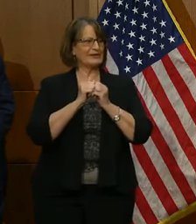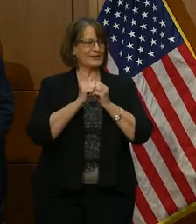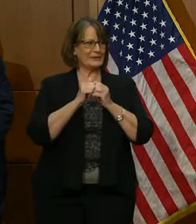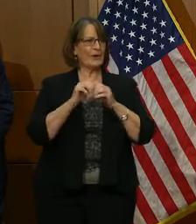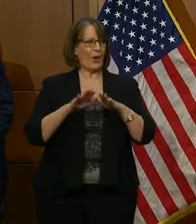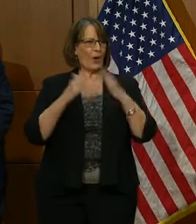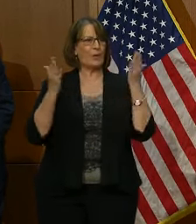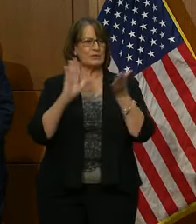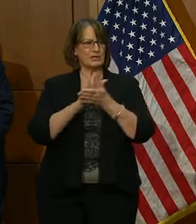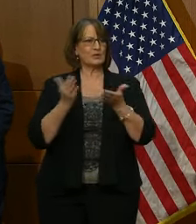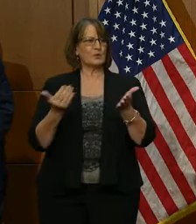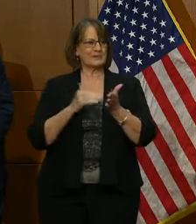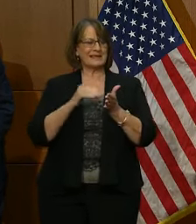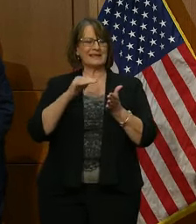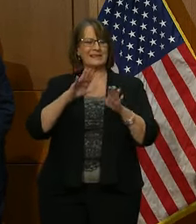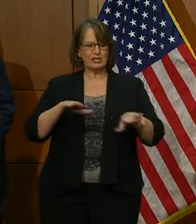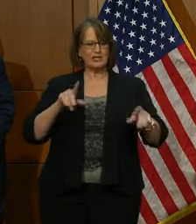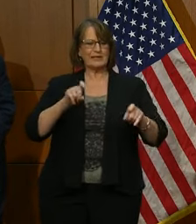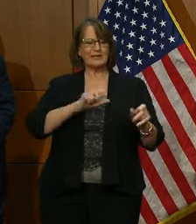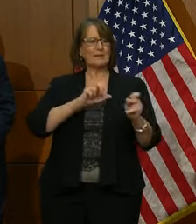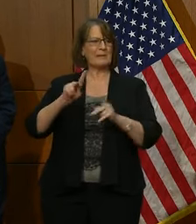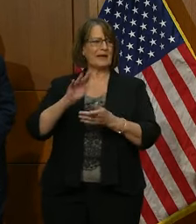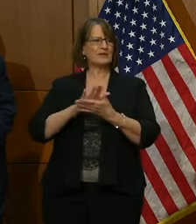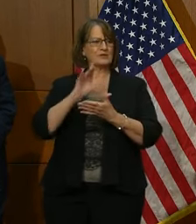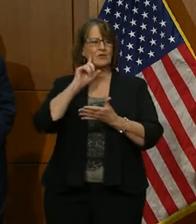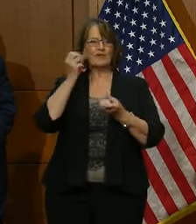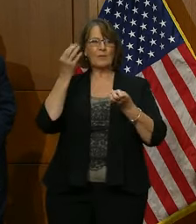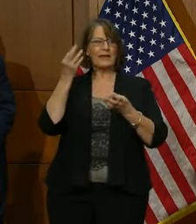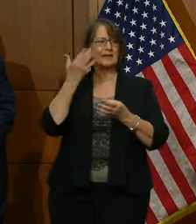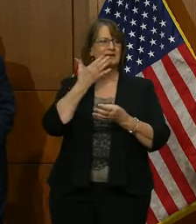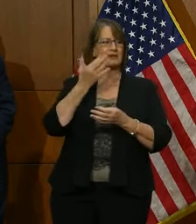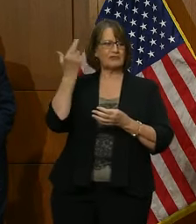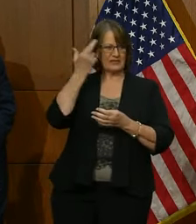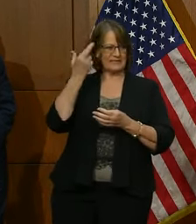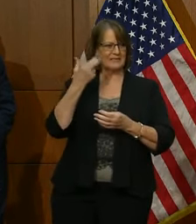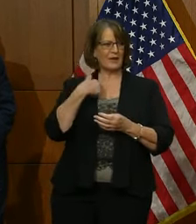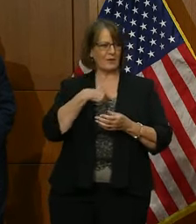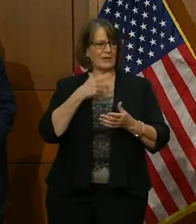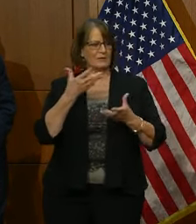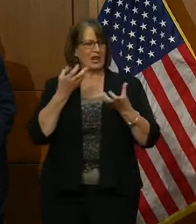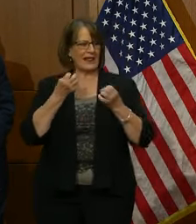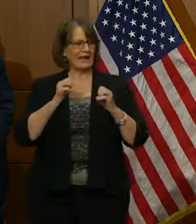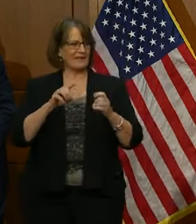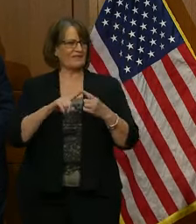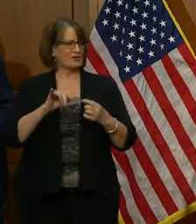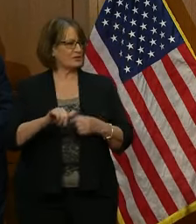And that's where they need to be for a lot of different reasons. And so we've put a lot of effort in that. Dr. Lane.